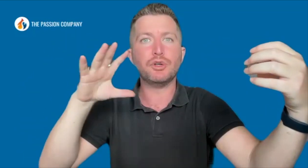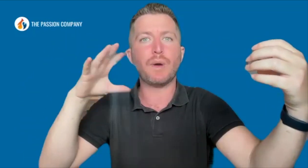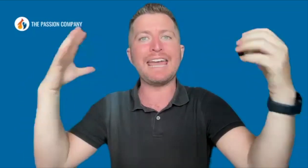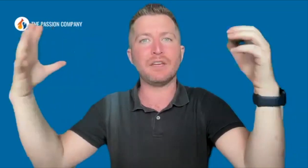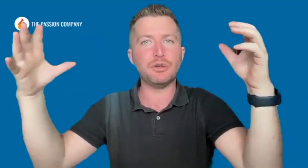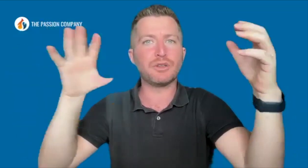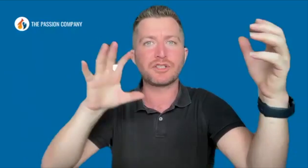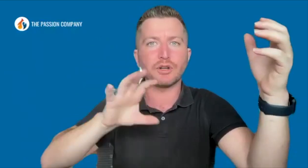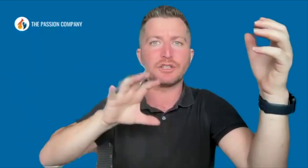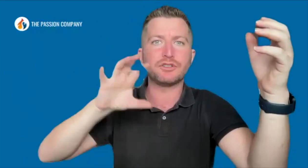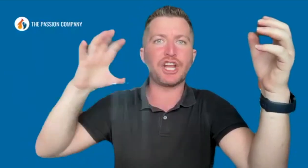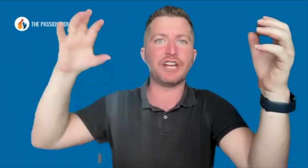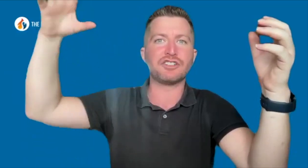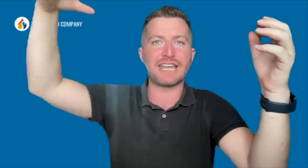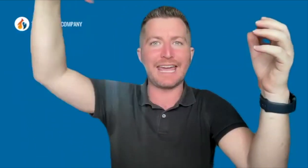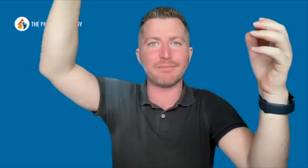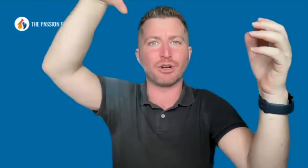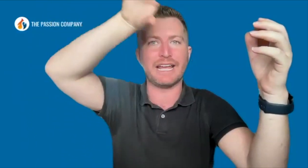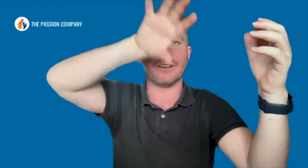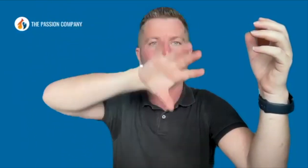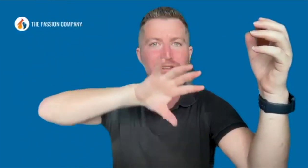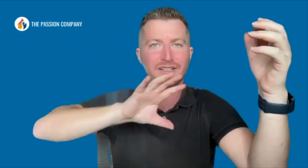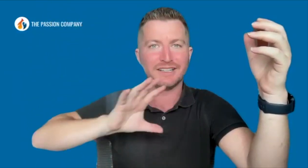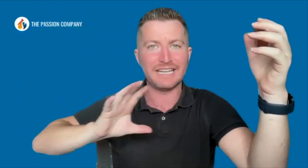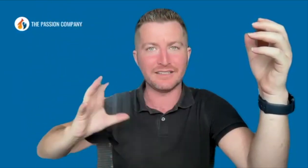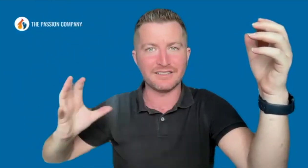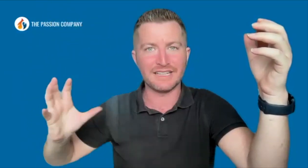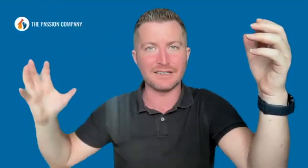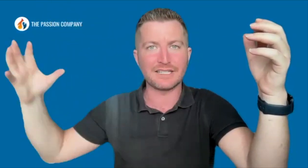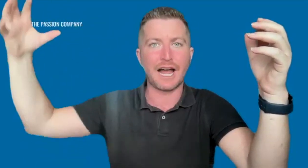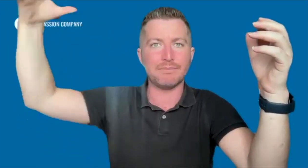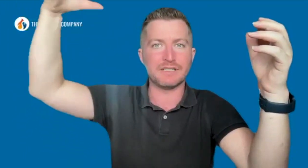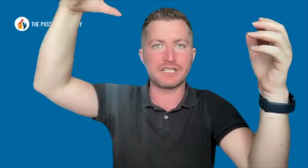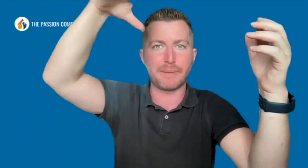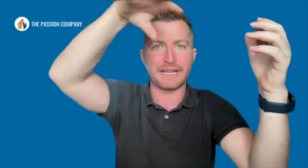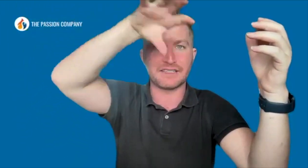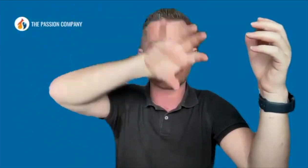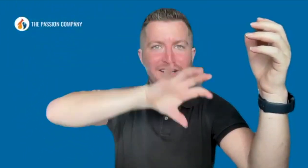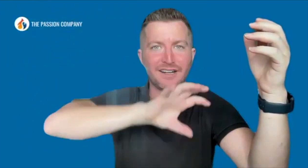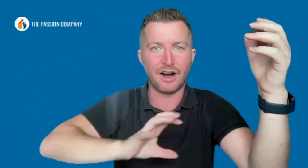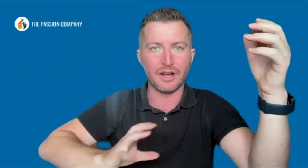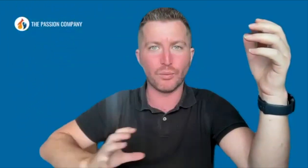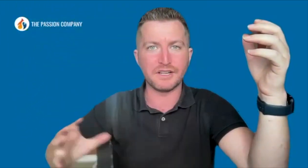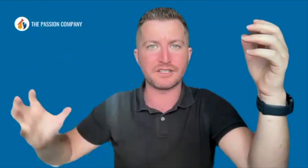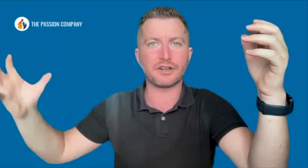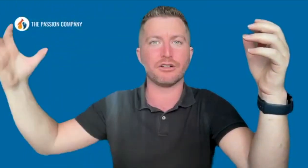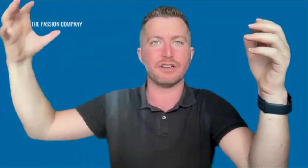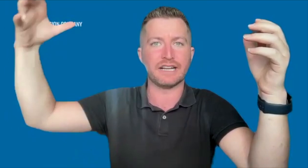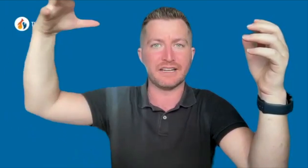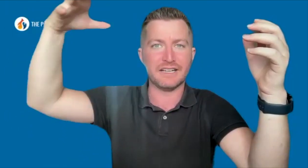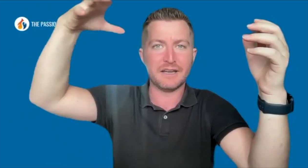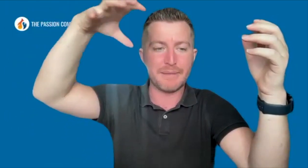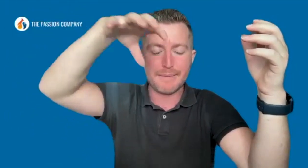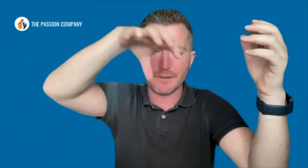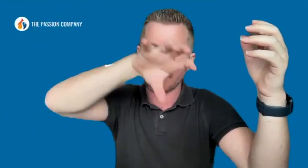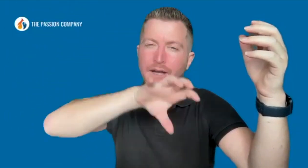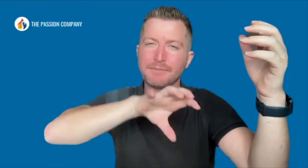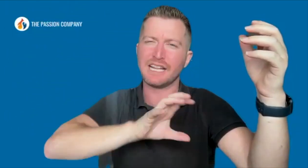can start to change the camera angle in time and space on what is occurring. Maybe it becomes less